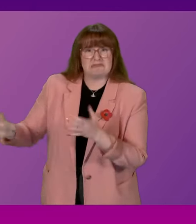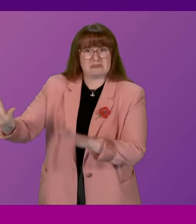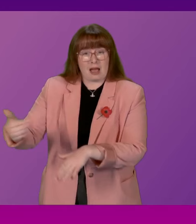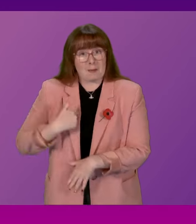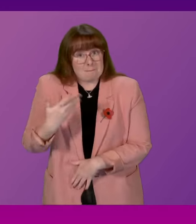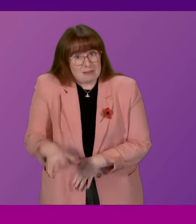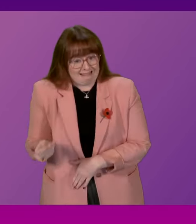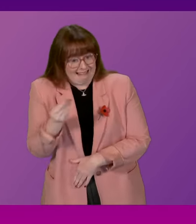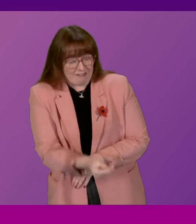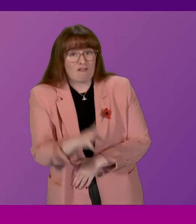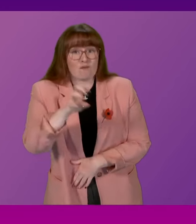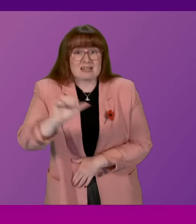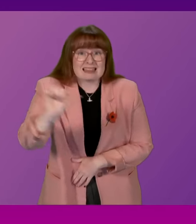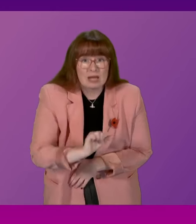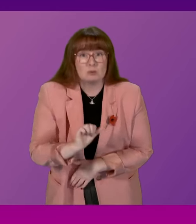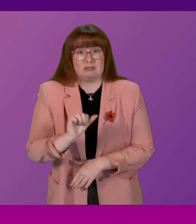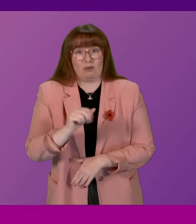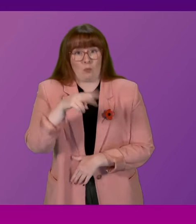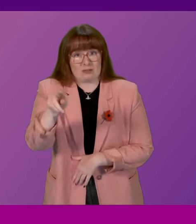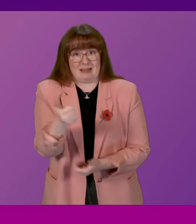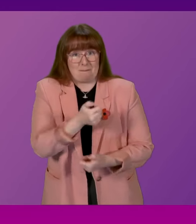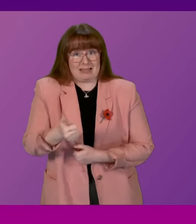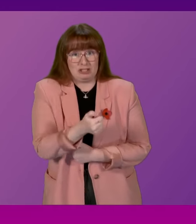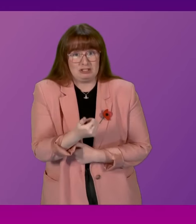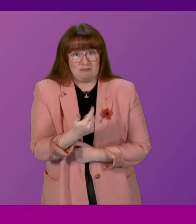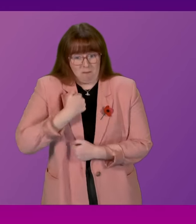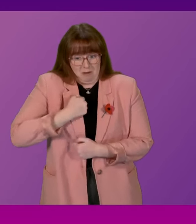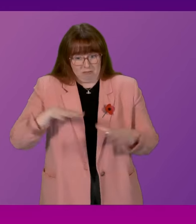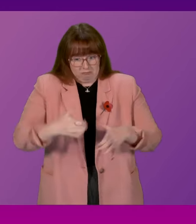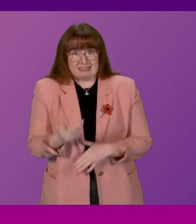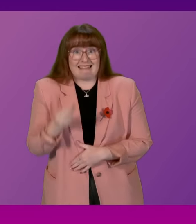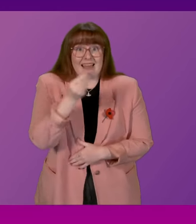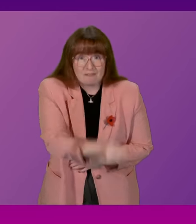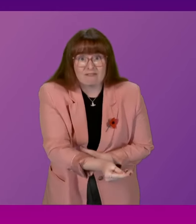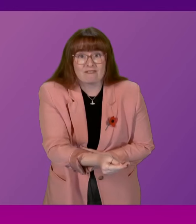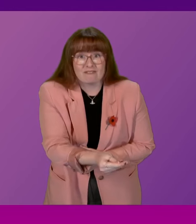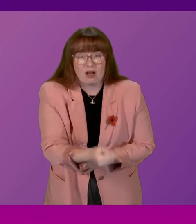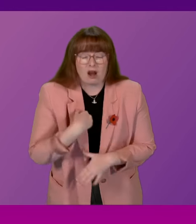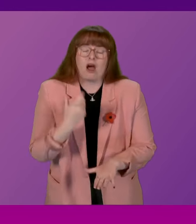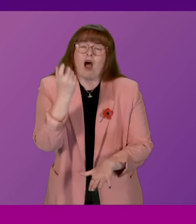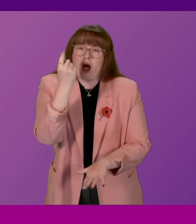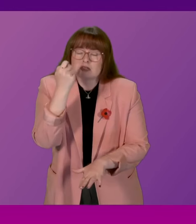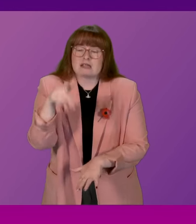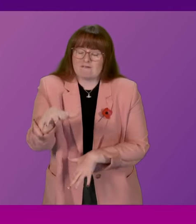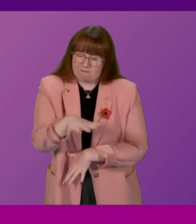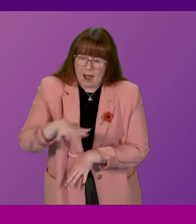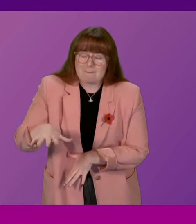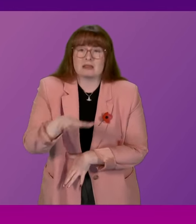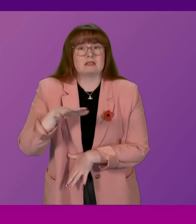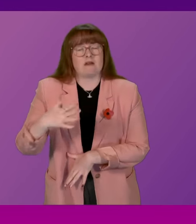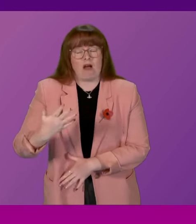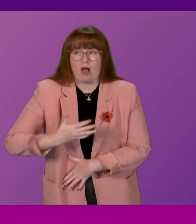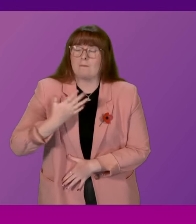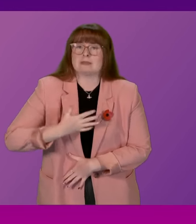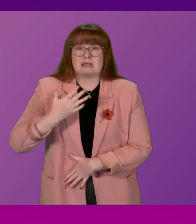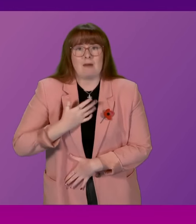over reams of WhatsApp messages from myself and I absolutely acknowledge the distress that has been caused to families that